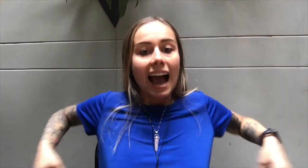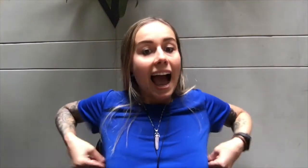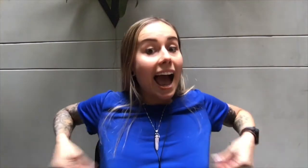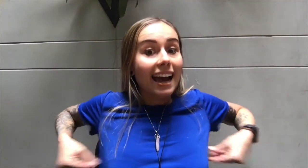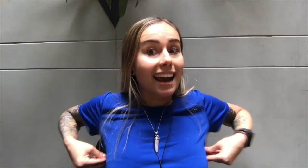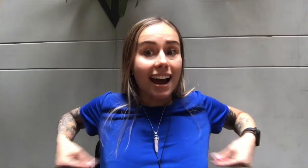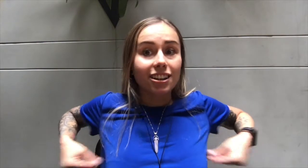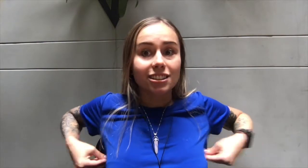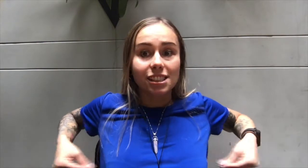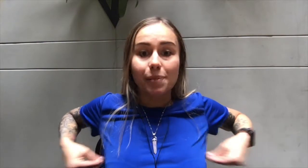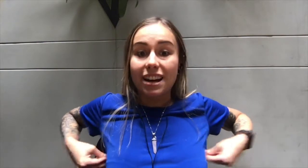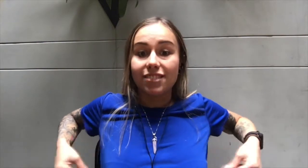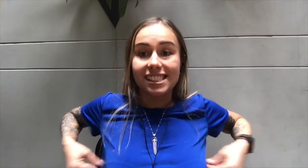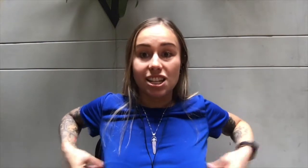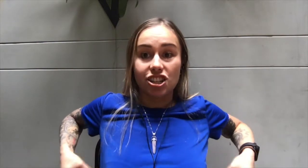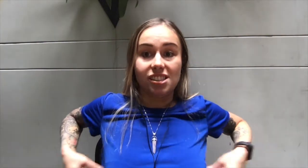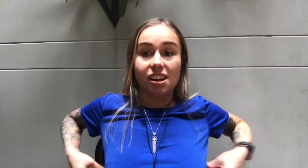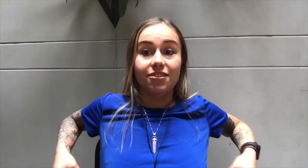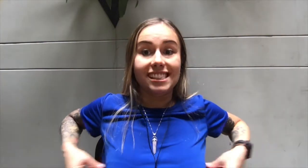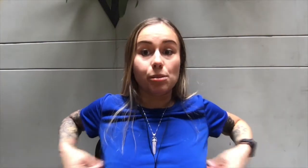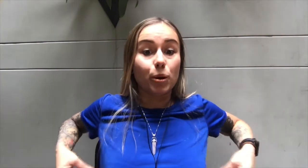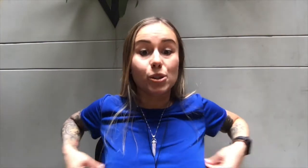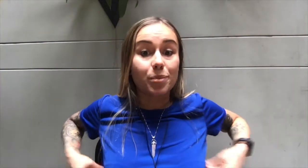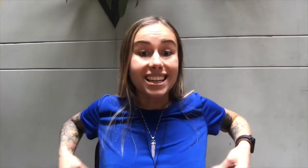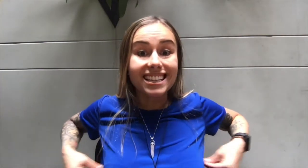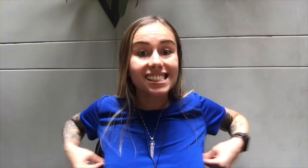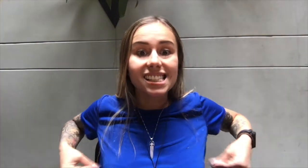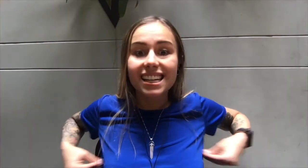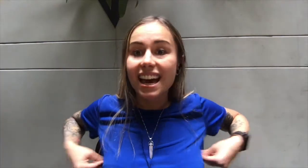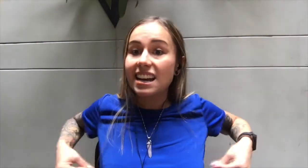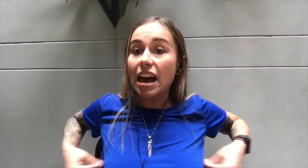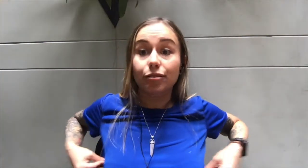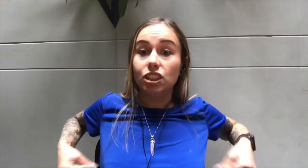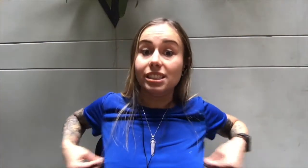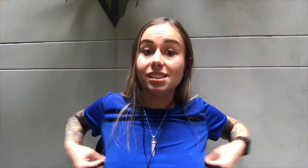And I heard this manifestation stuff is supposed to be easily and effortlessly.